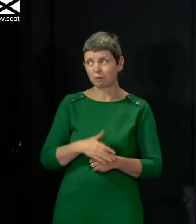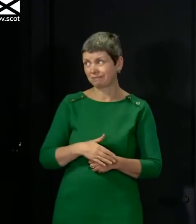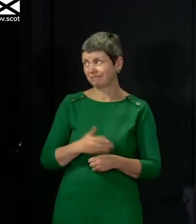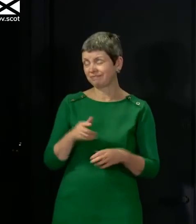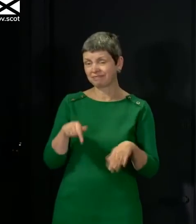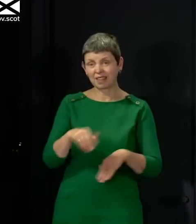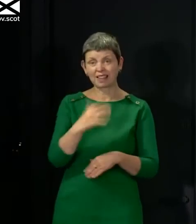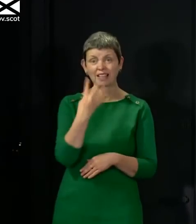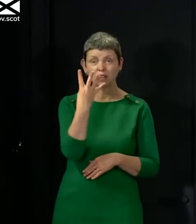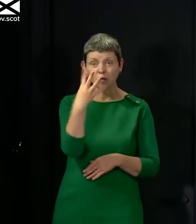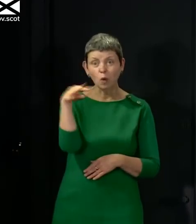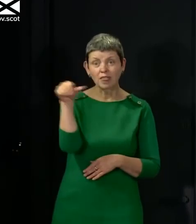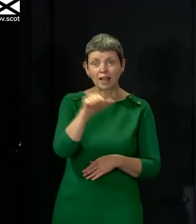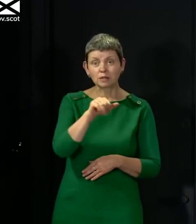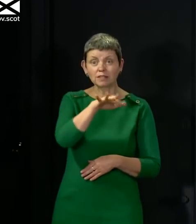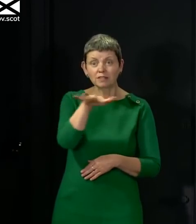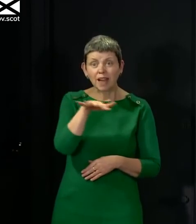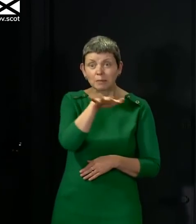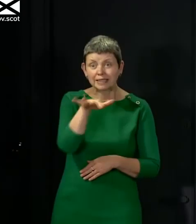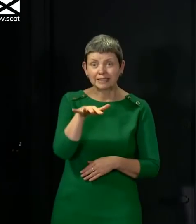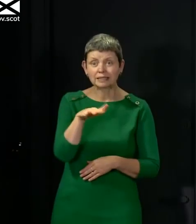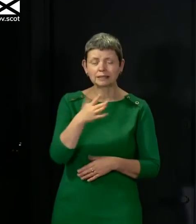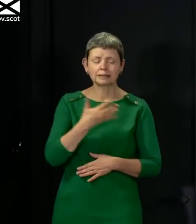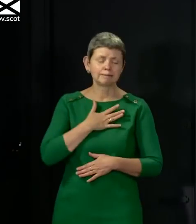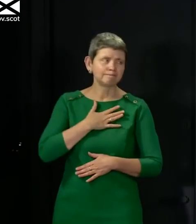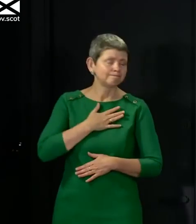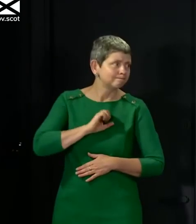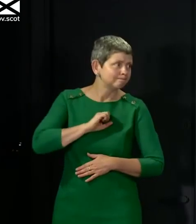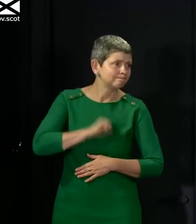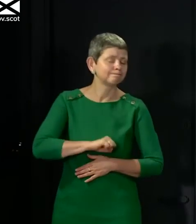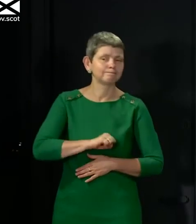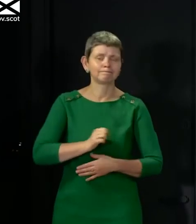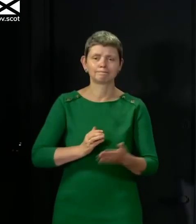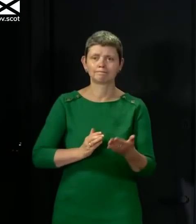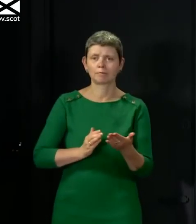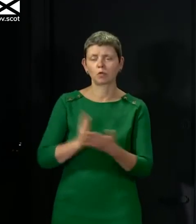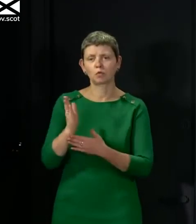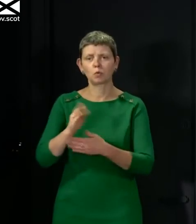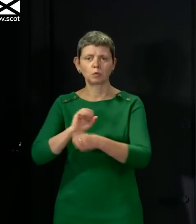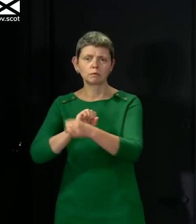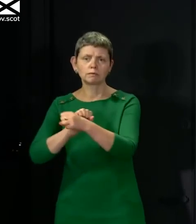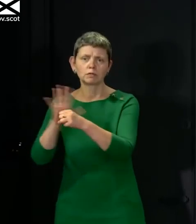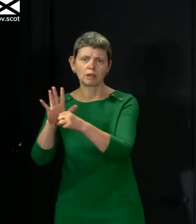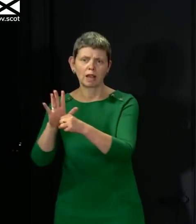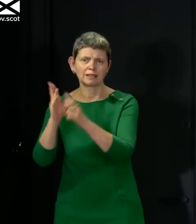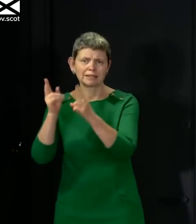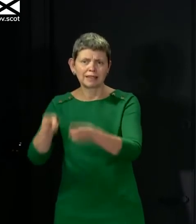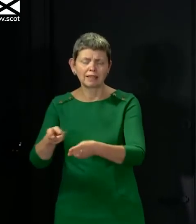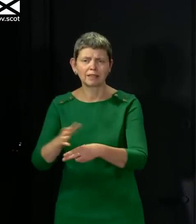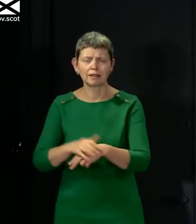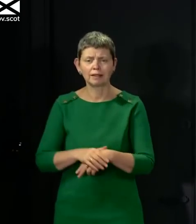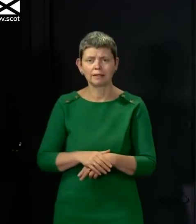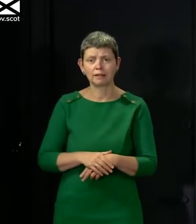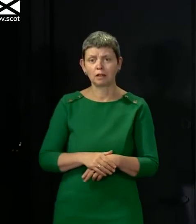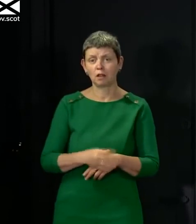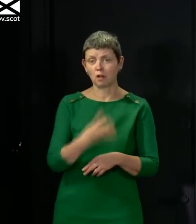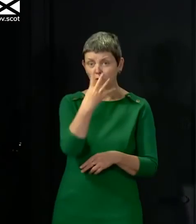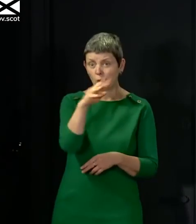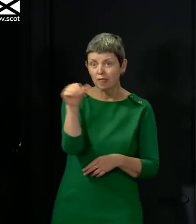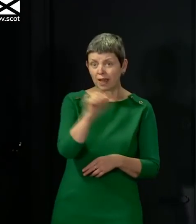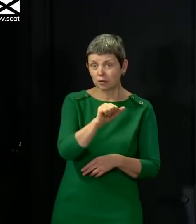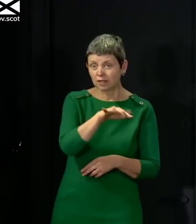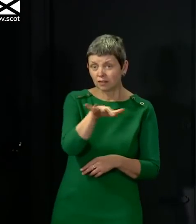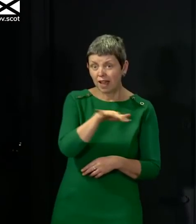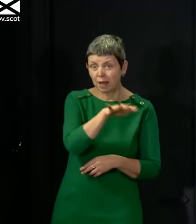families across Scotland that are grieving right now having lost somebody to this virus and those 4,000 families will